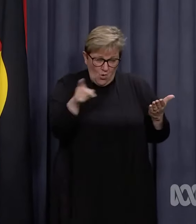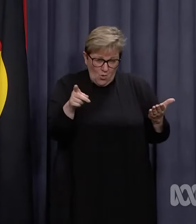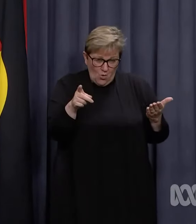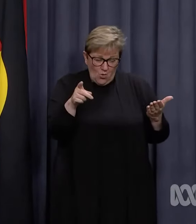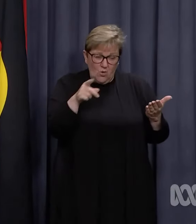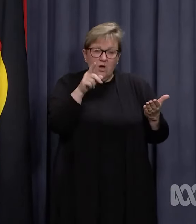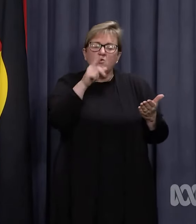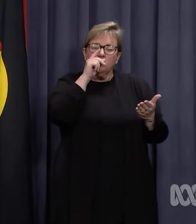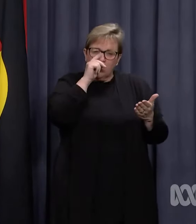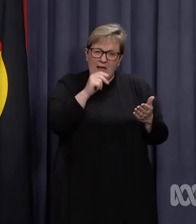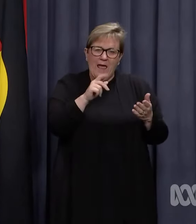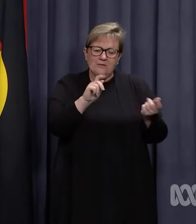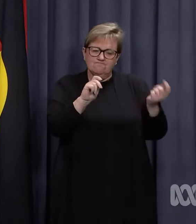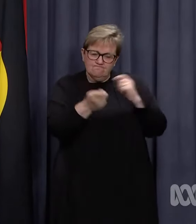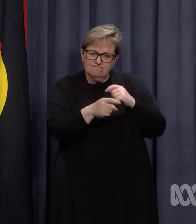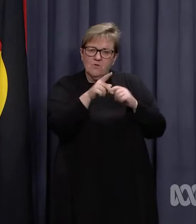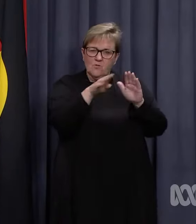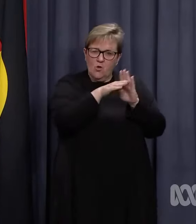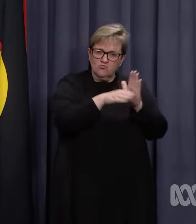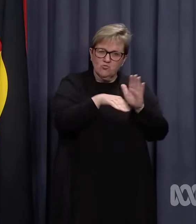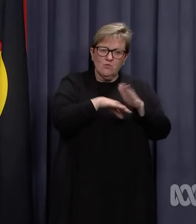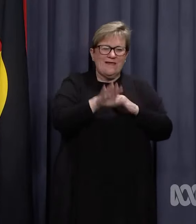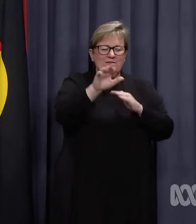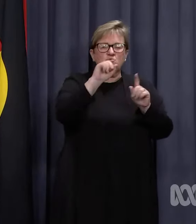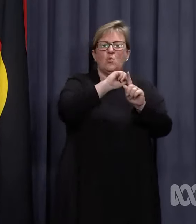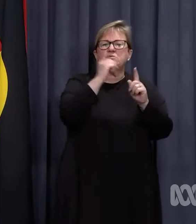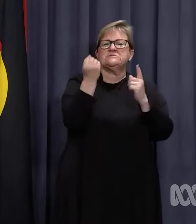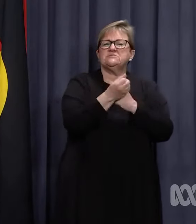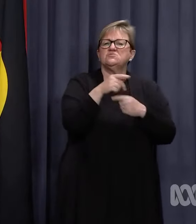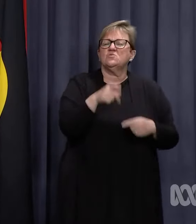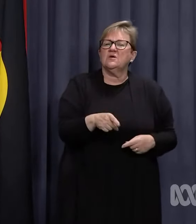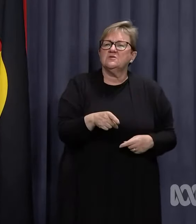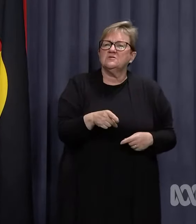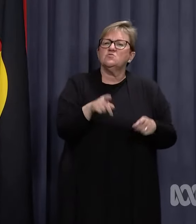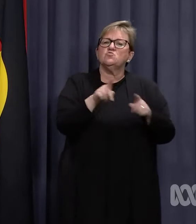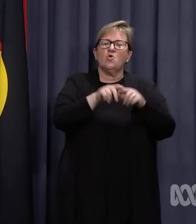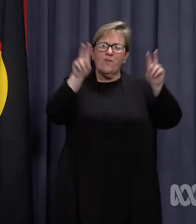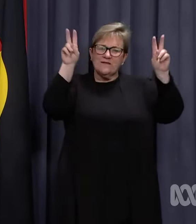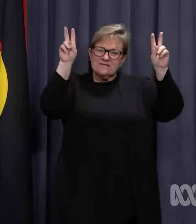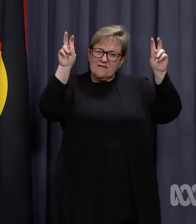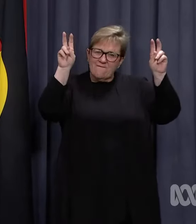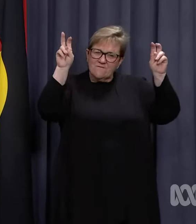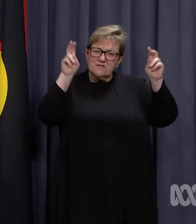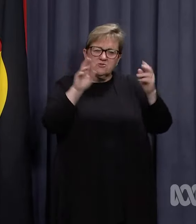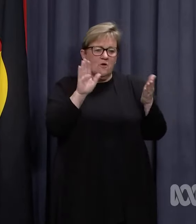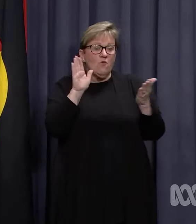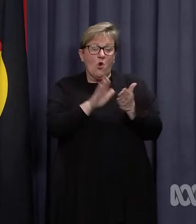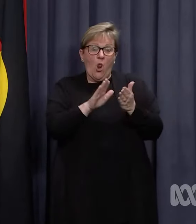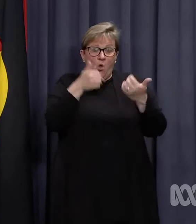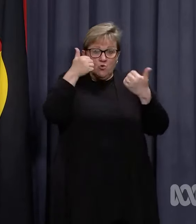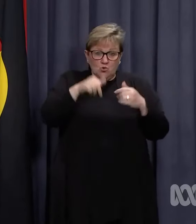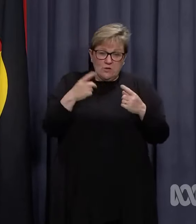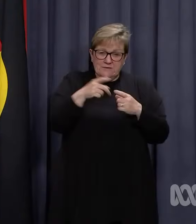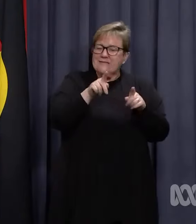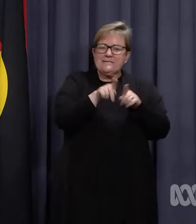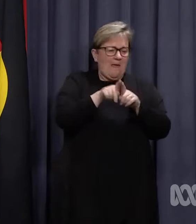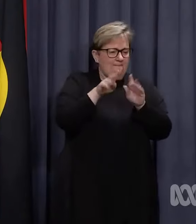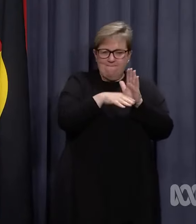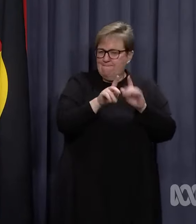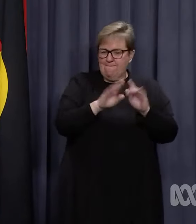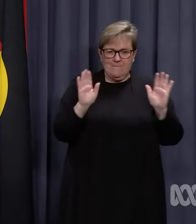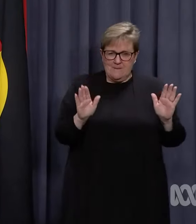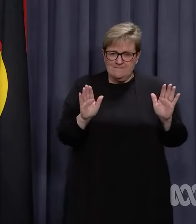effectively apply those definitions in their own situations. So the definitions of close contacts will remain.